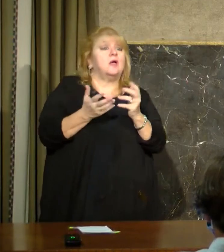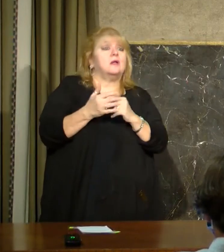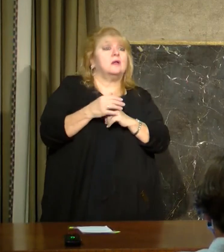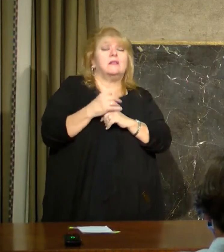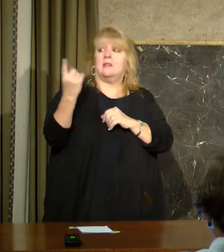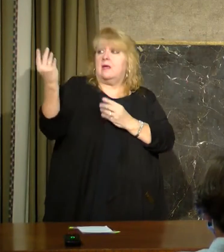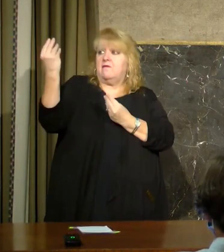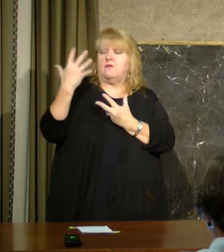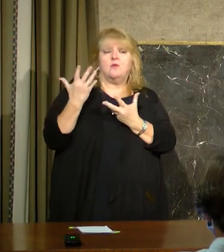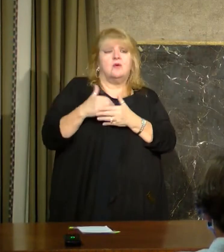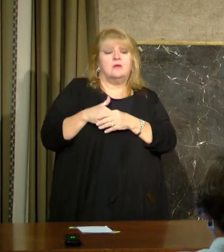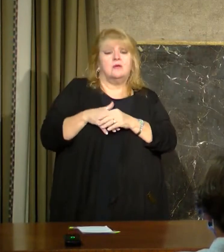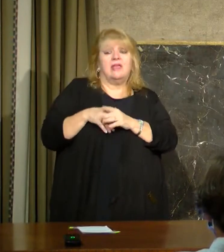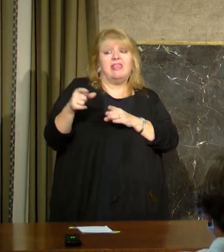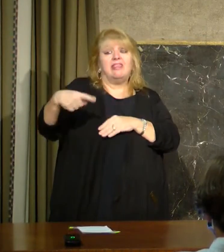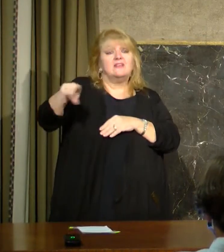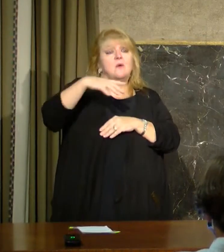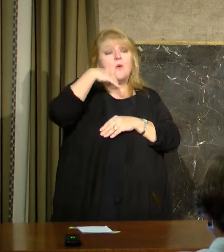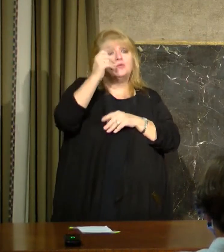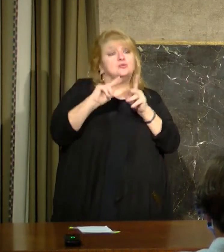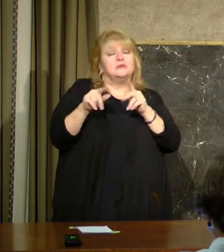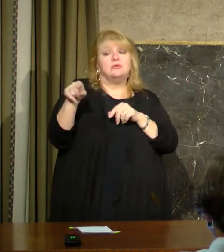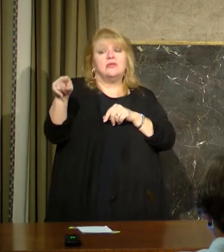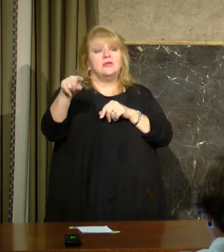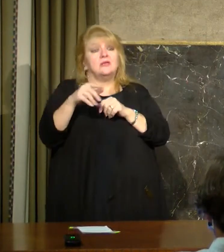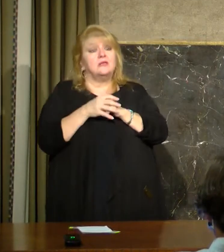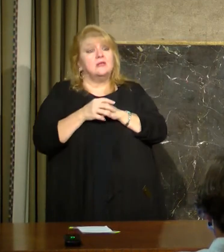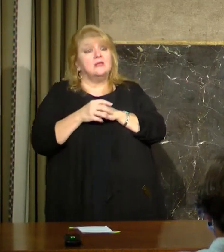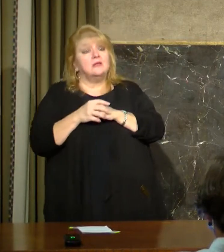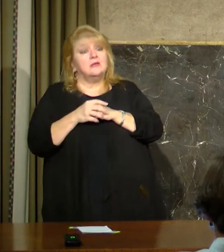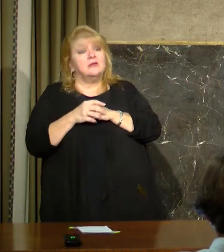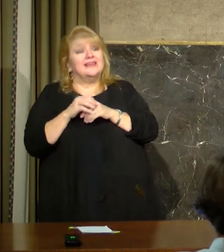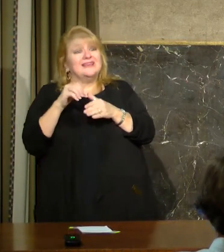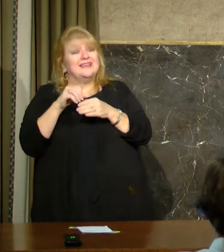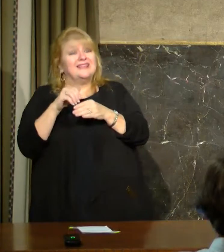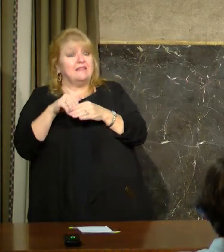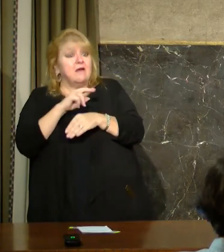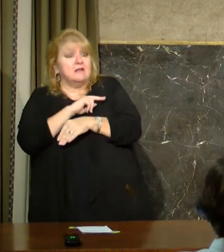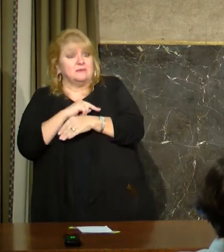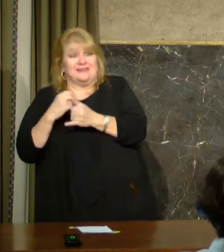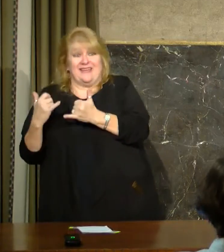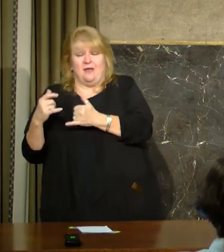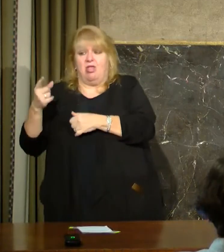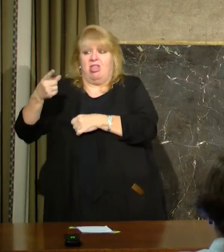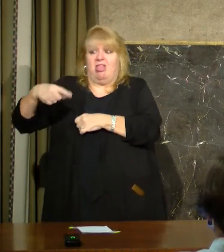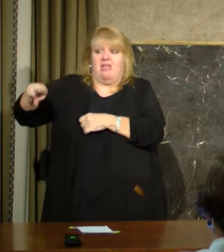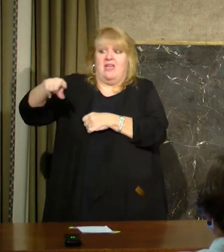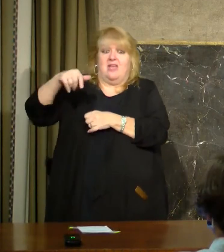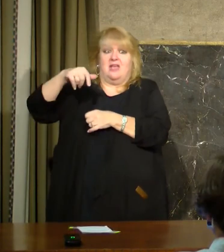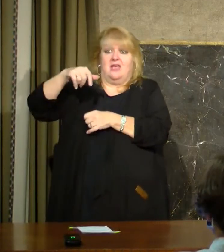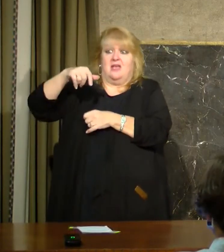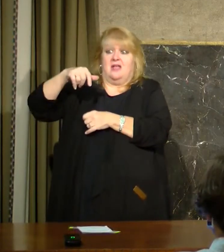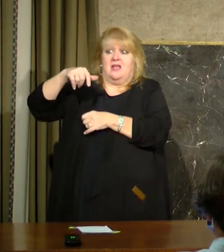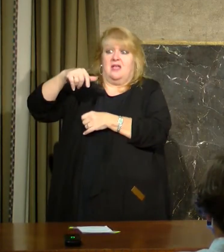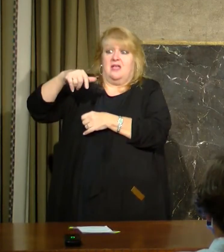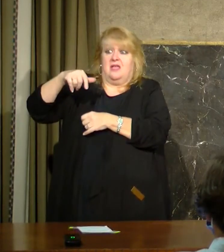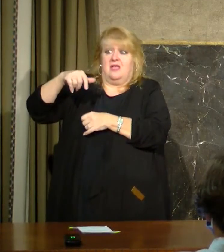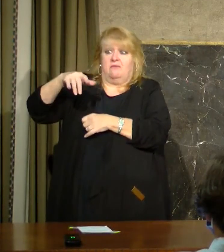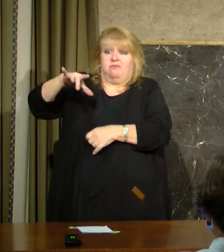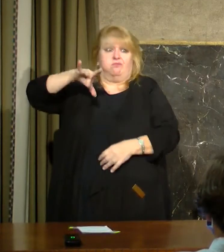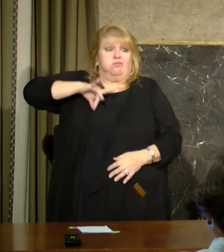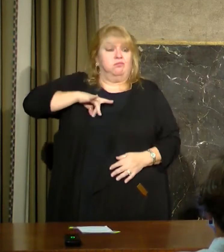morning is that these older folks, by and large who are in the hospital today, they're getting